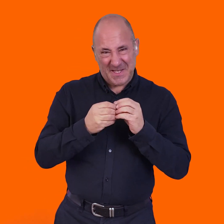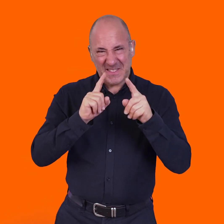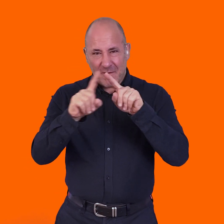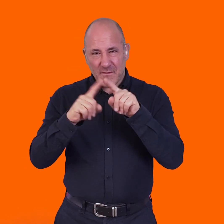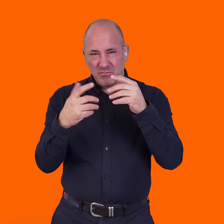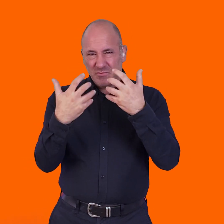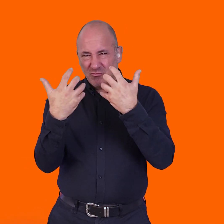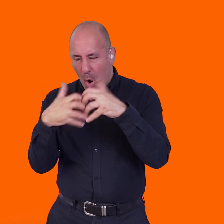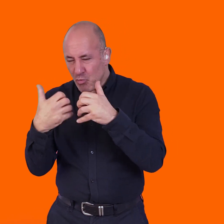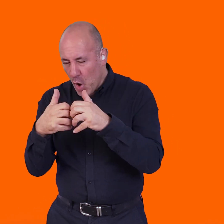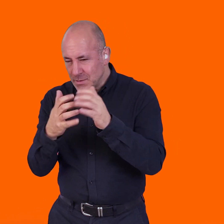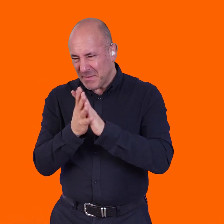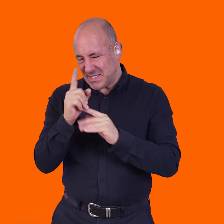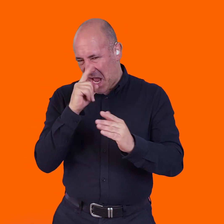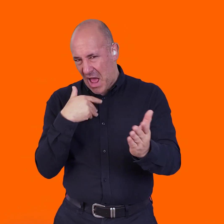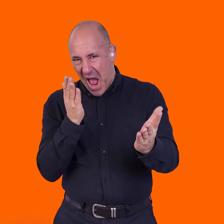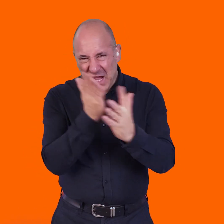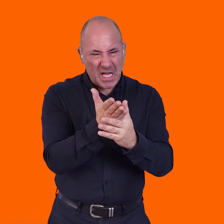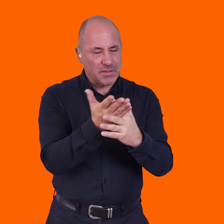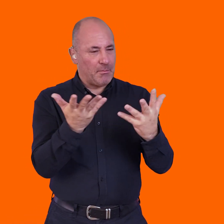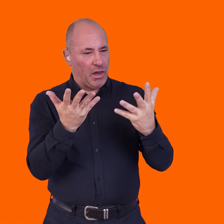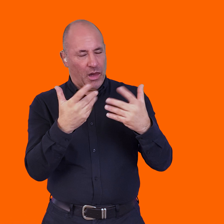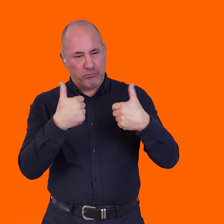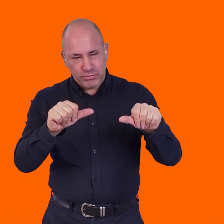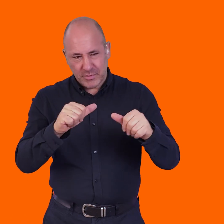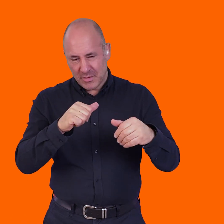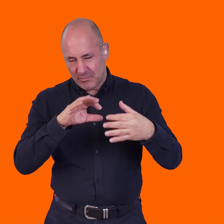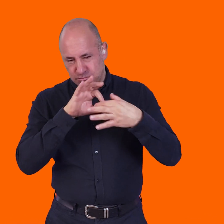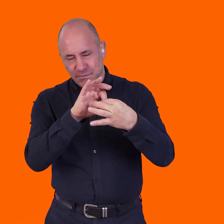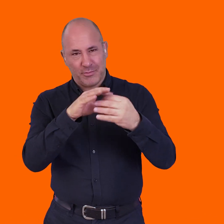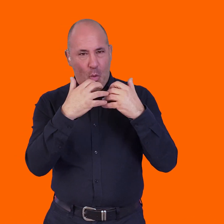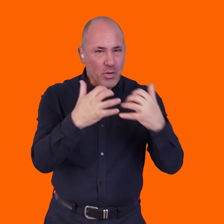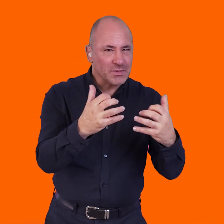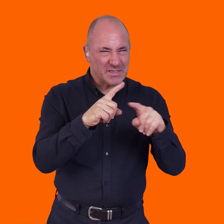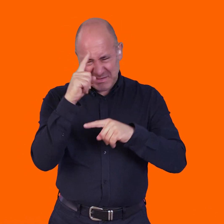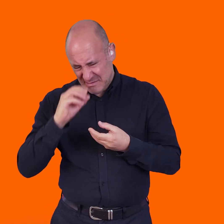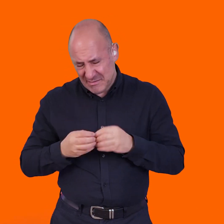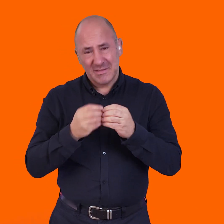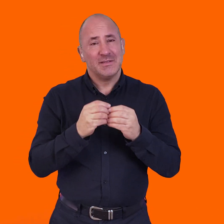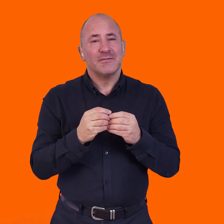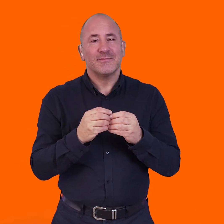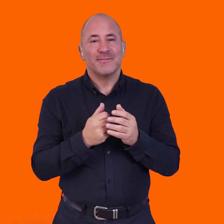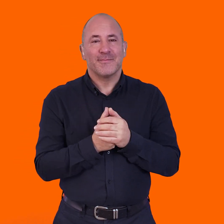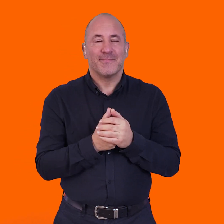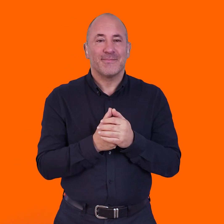I'm always trying to use different types of technologies to make my work more and more accessible. and